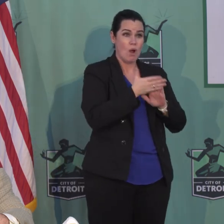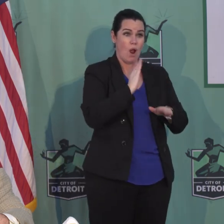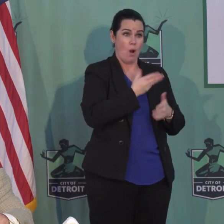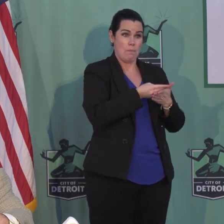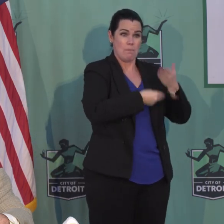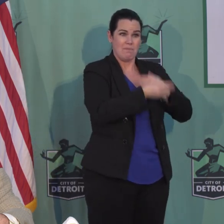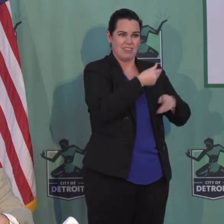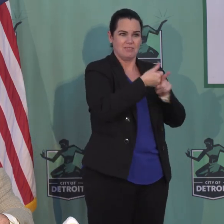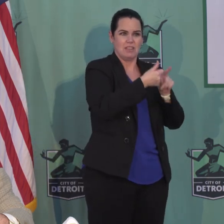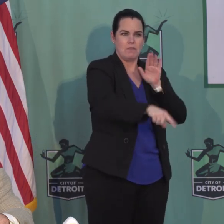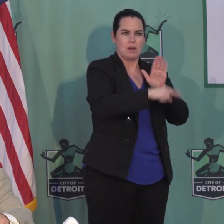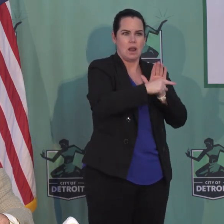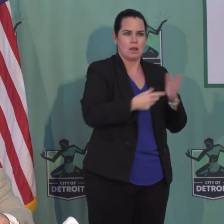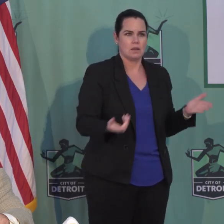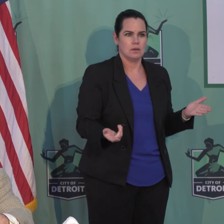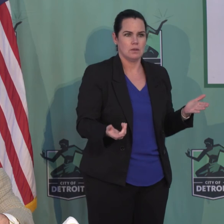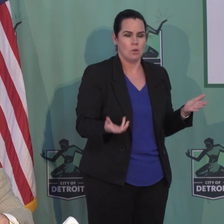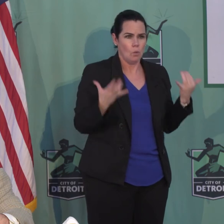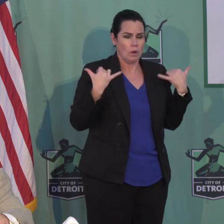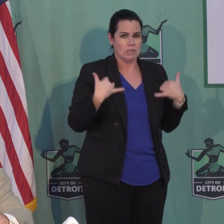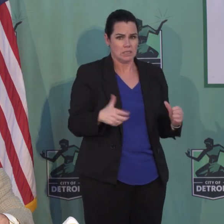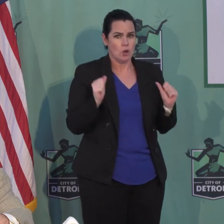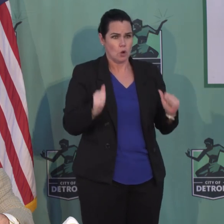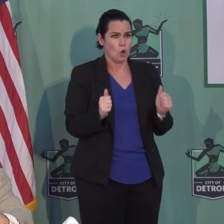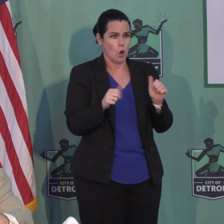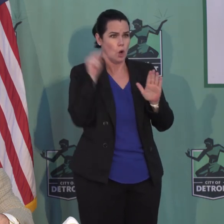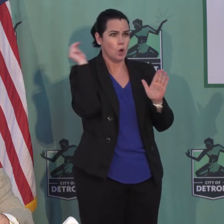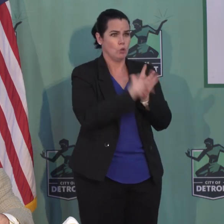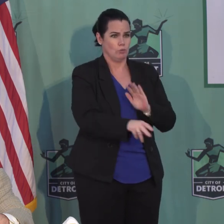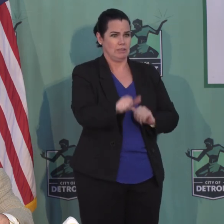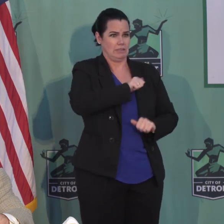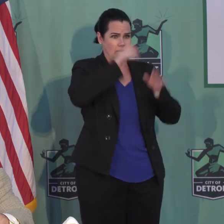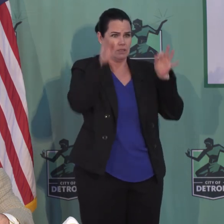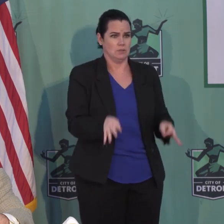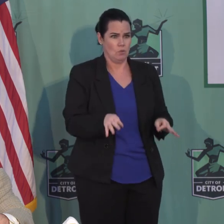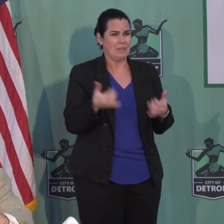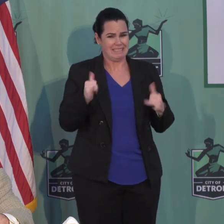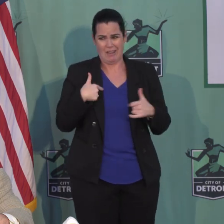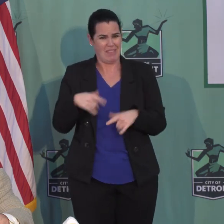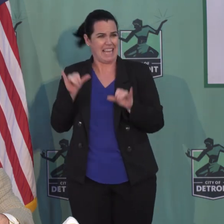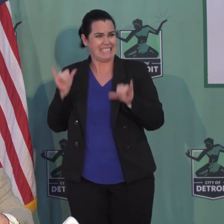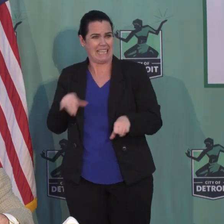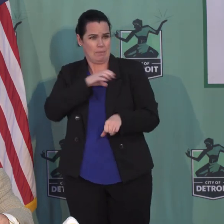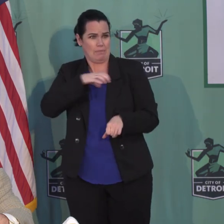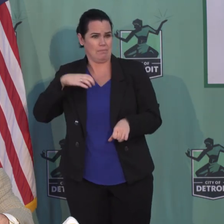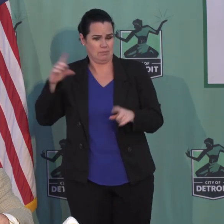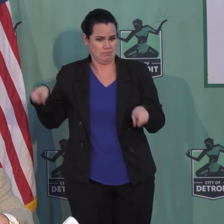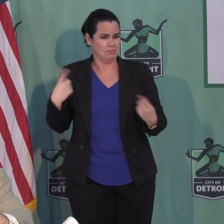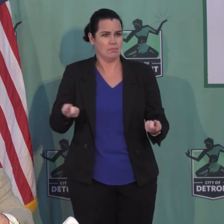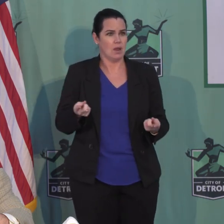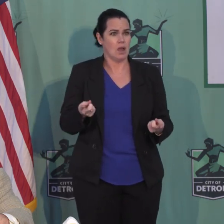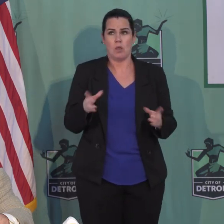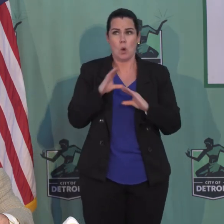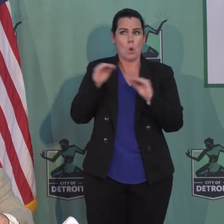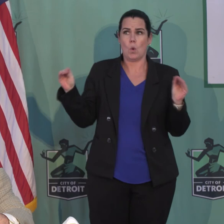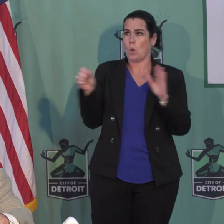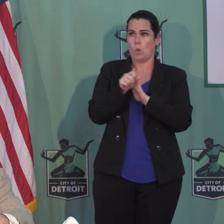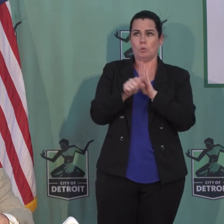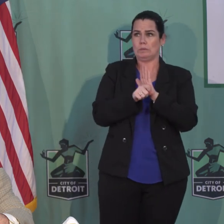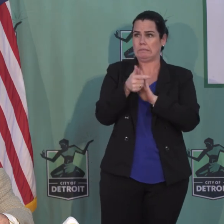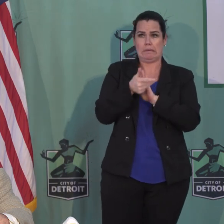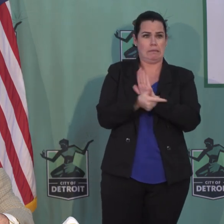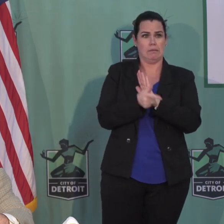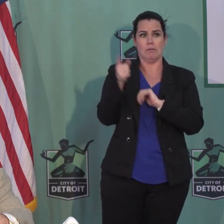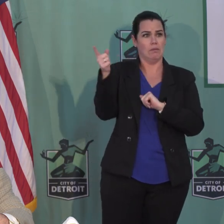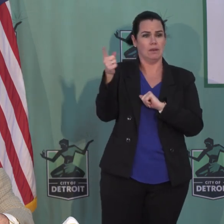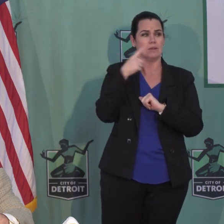Commission is still around. The city of Detroit could still lose self-determination of our finances. And nothing in the state law says